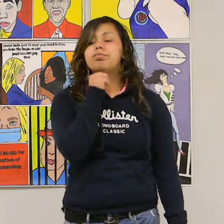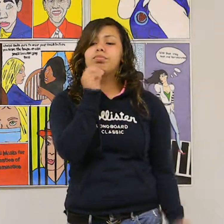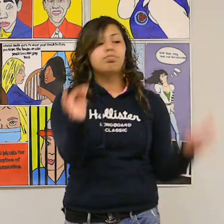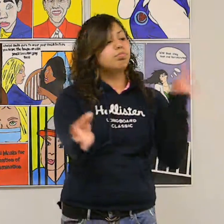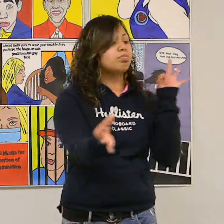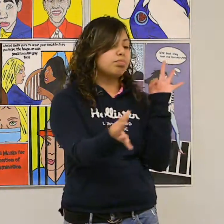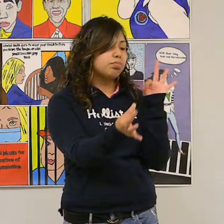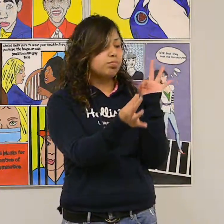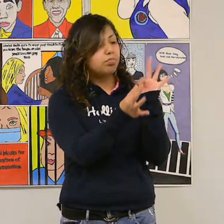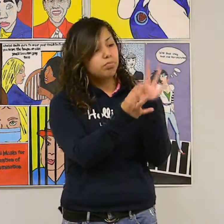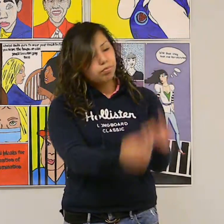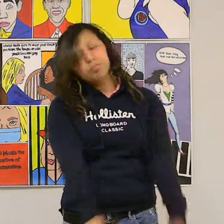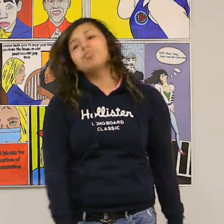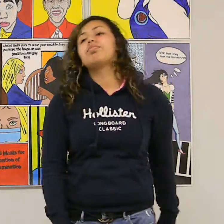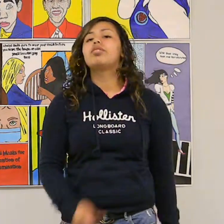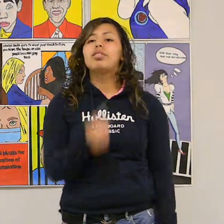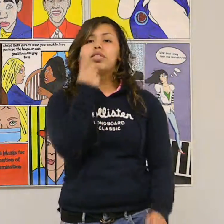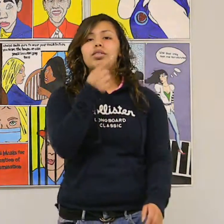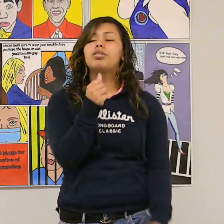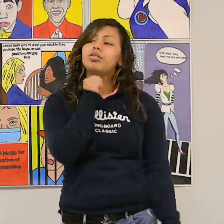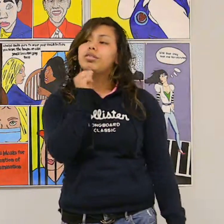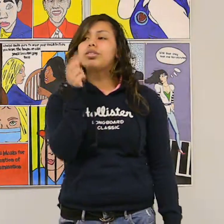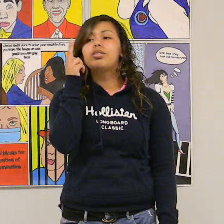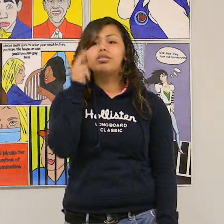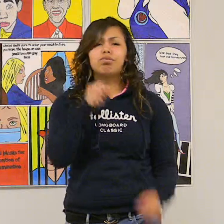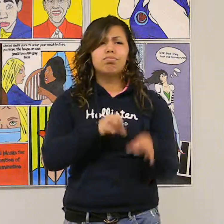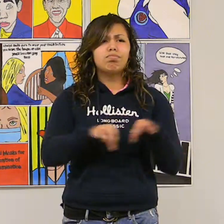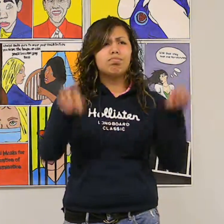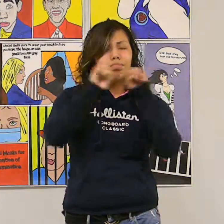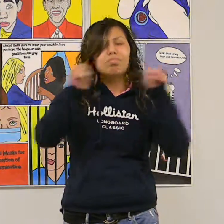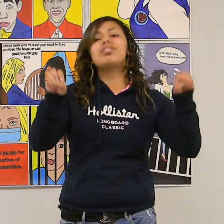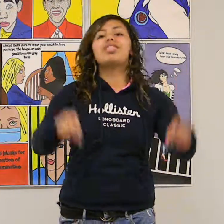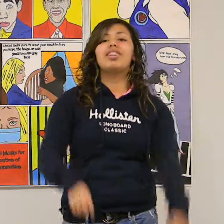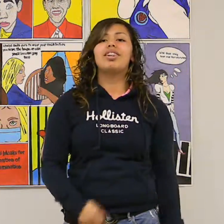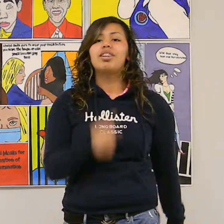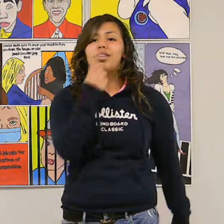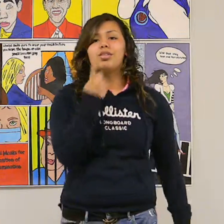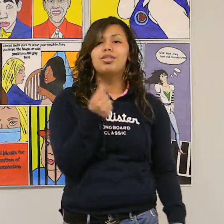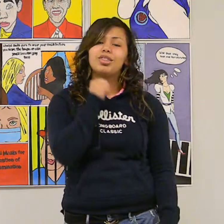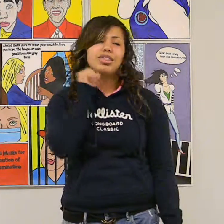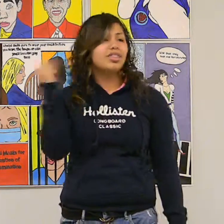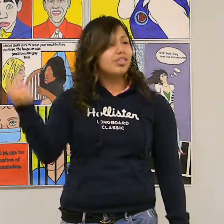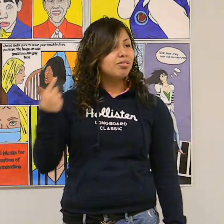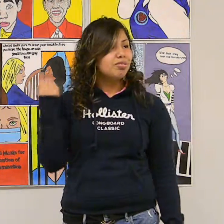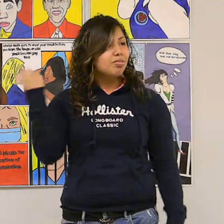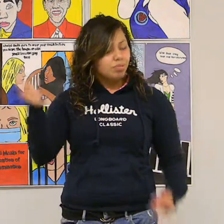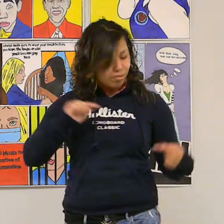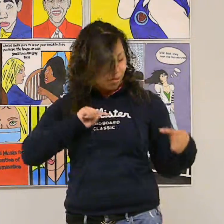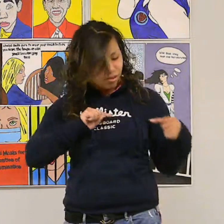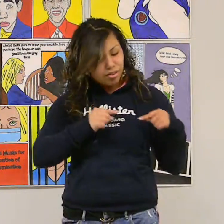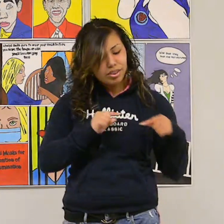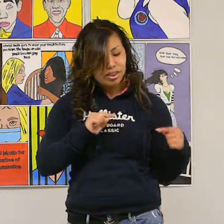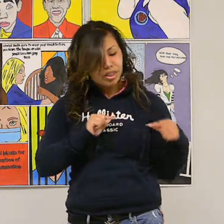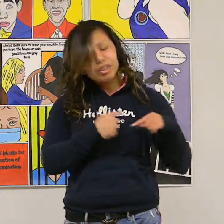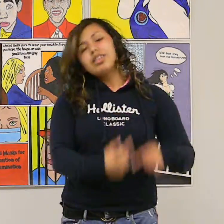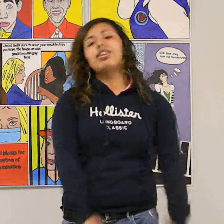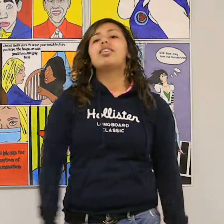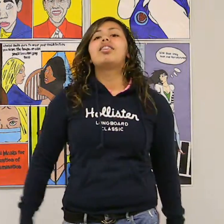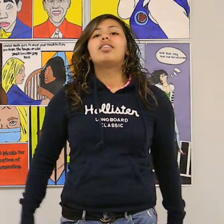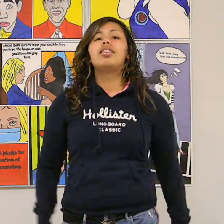who says you're not perfect? Who says you're not worth it? Who says you're the only one that's hurting?